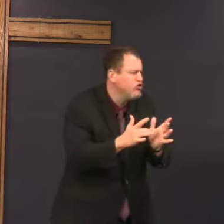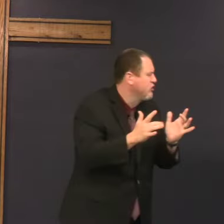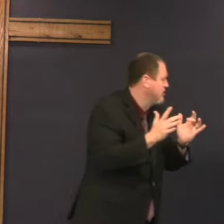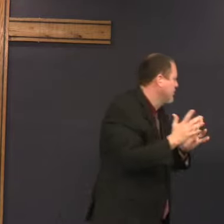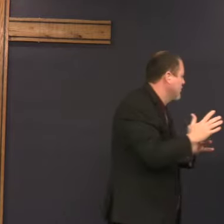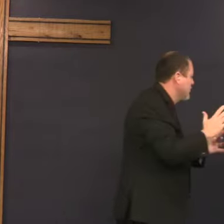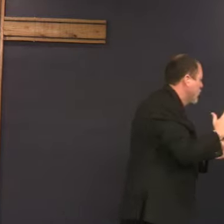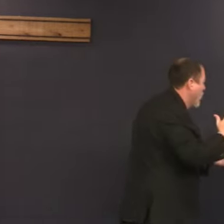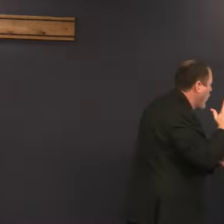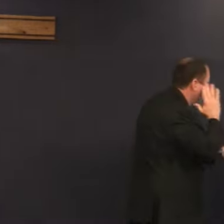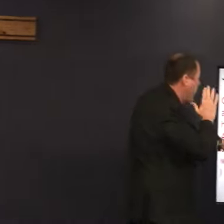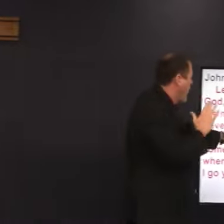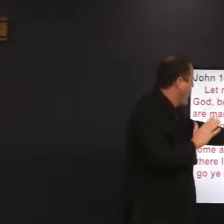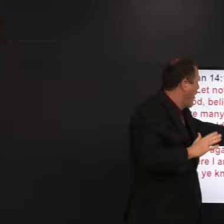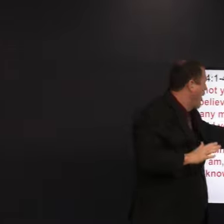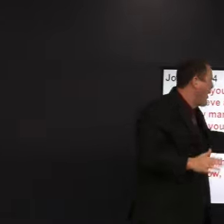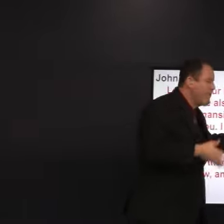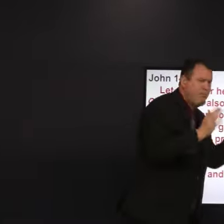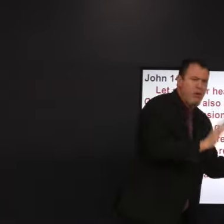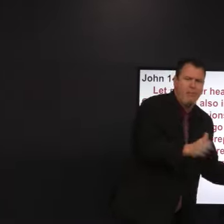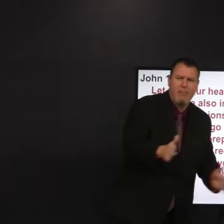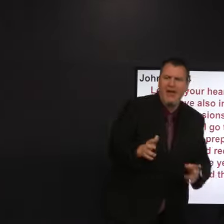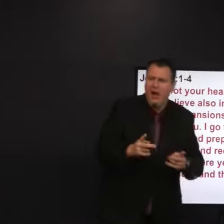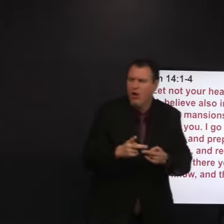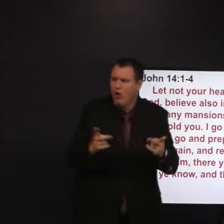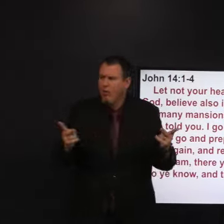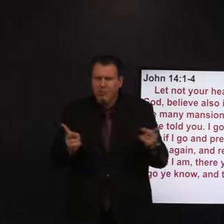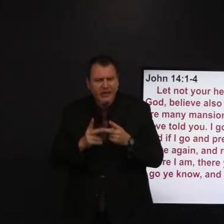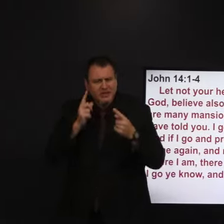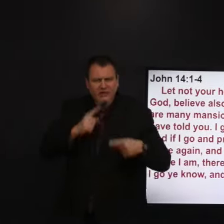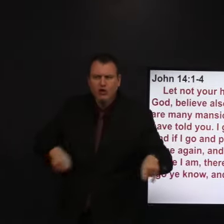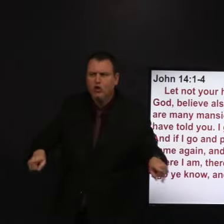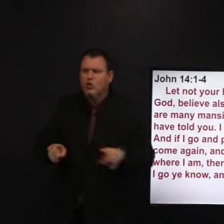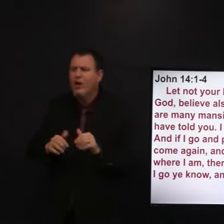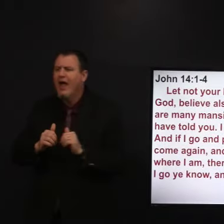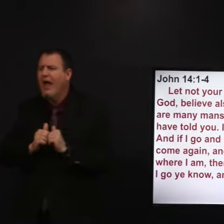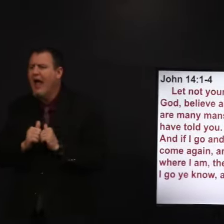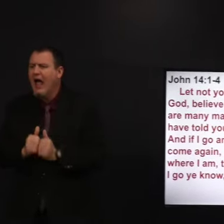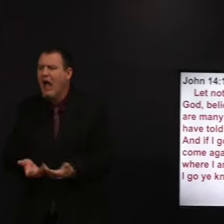So how is Jesus going to do this? How is he going to prepare a place for us?